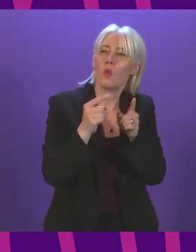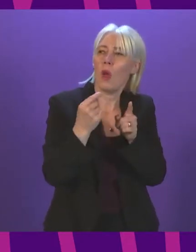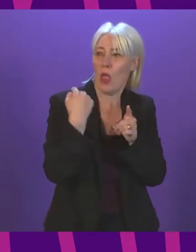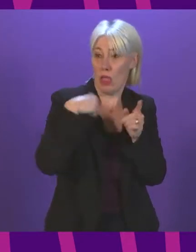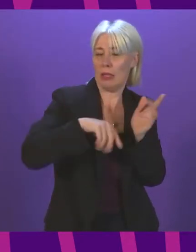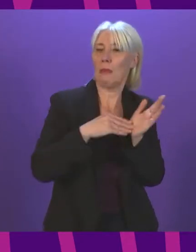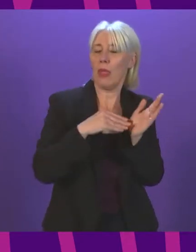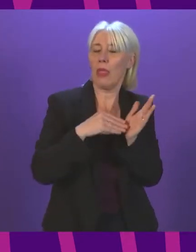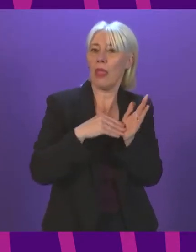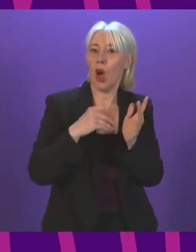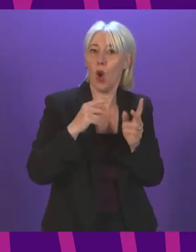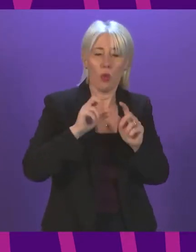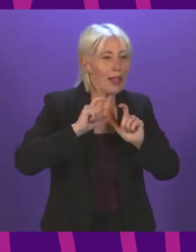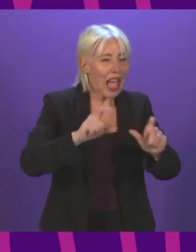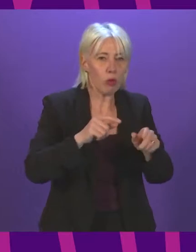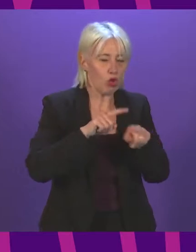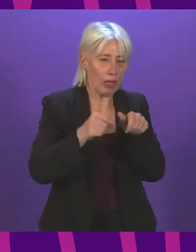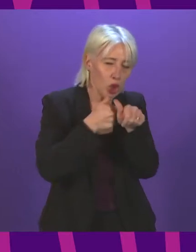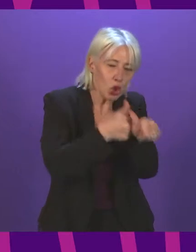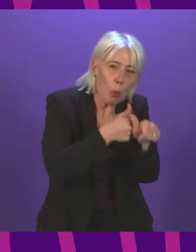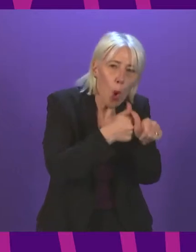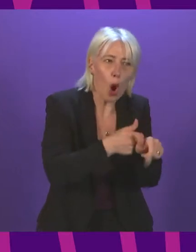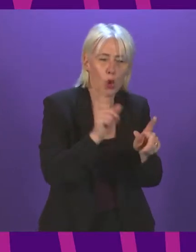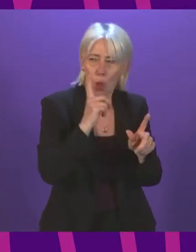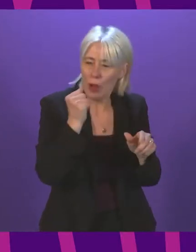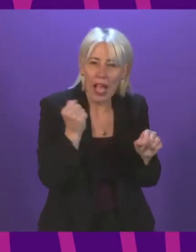month, and will continue to do all we can to support our vital pig industry.